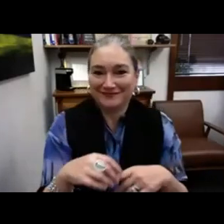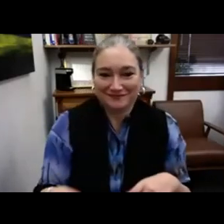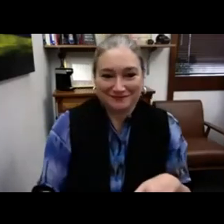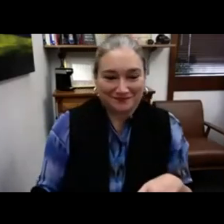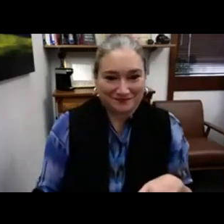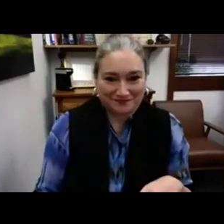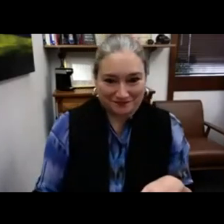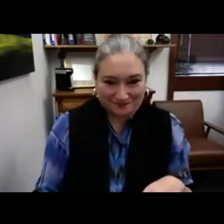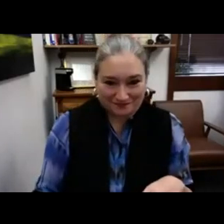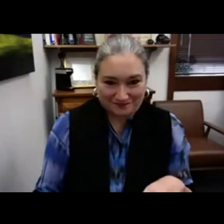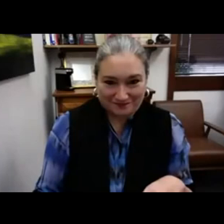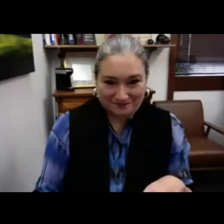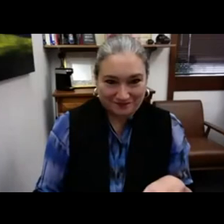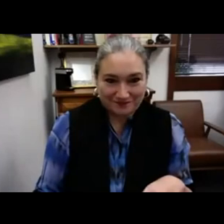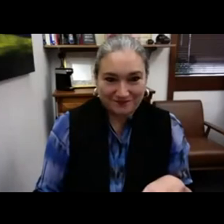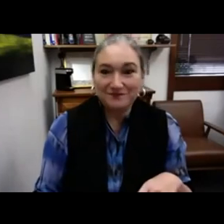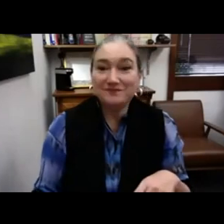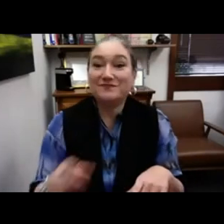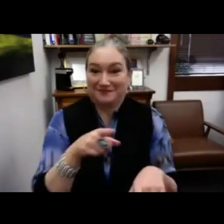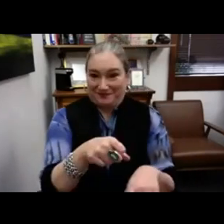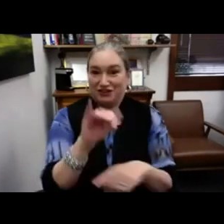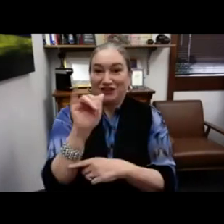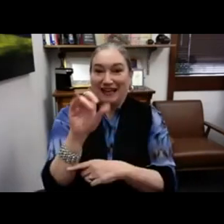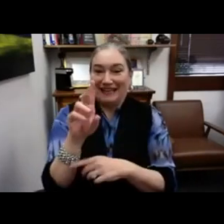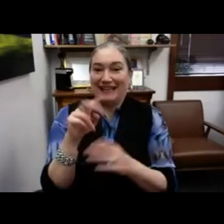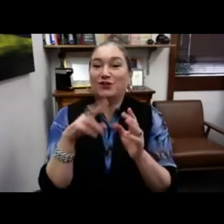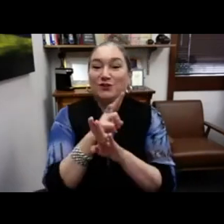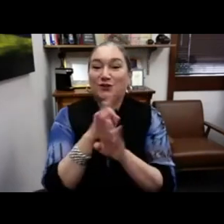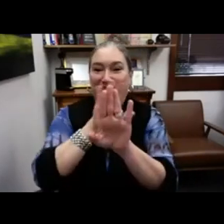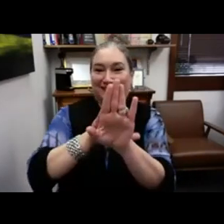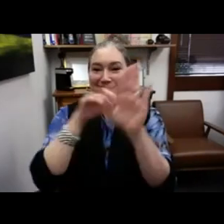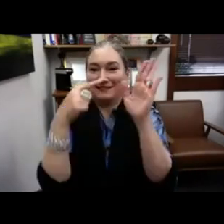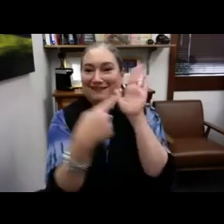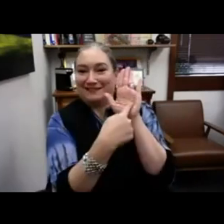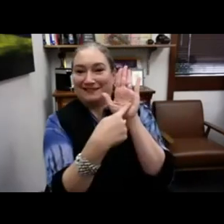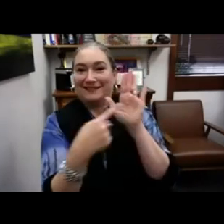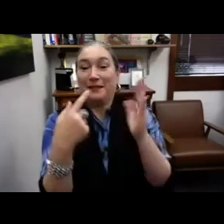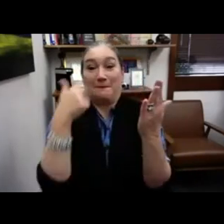you know, feelings of feeling confused and unsure. So this is, see tips and advice that are being offered.